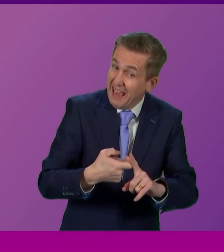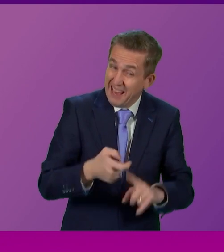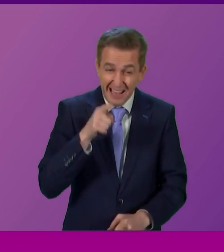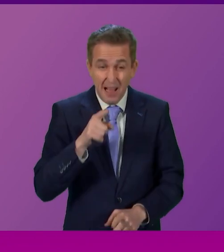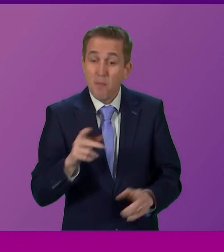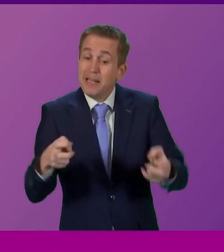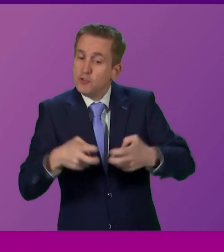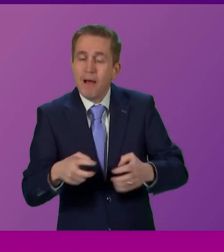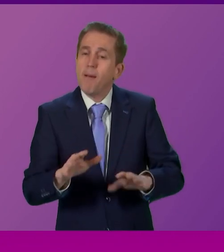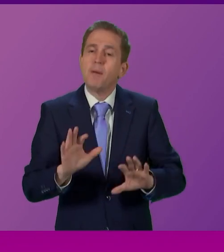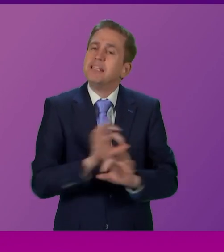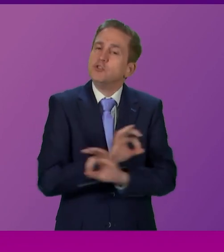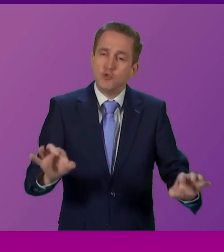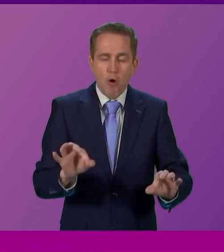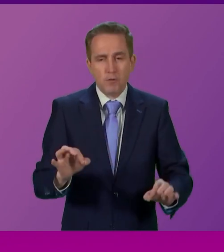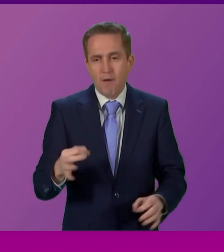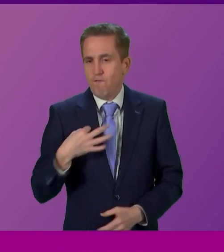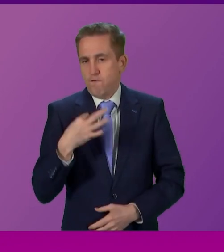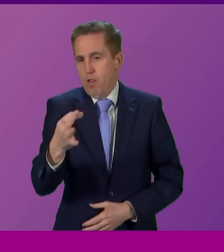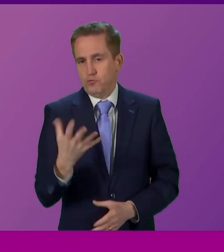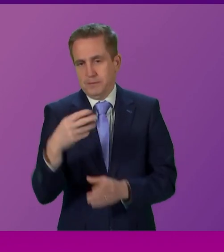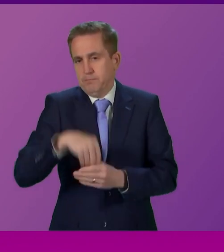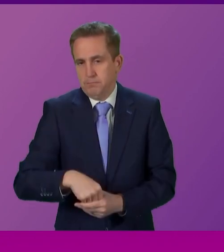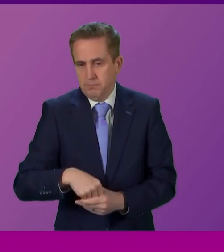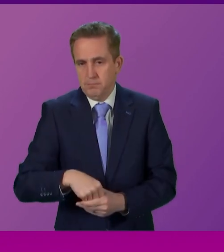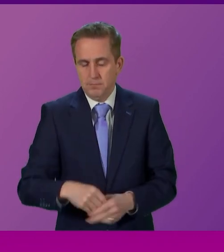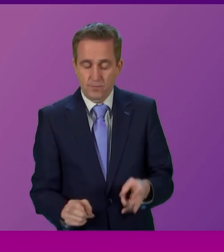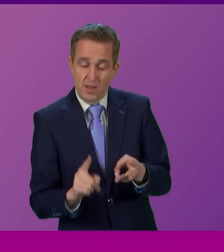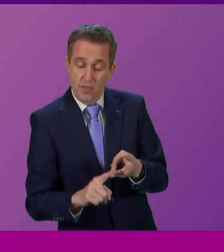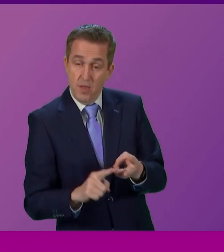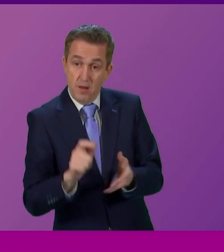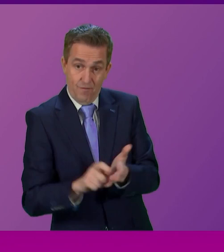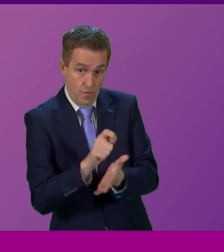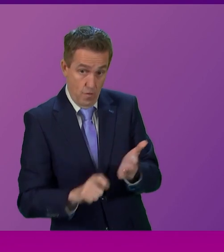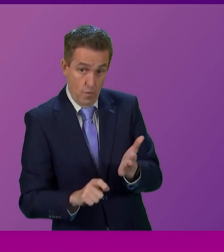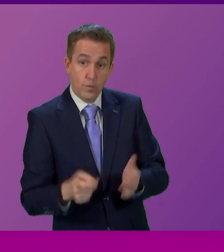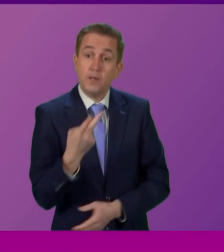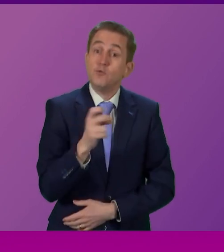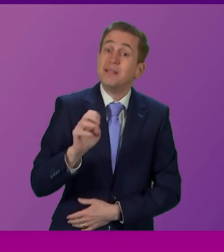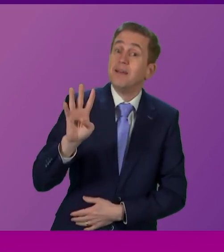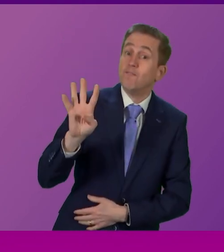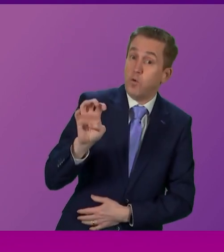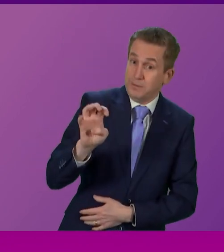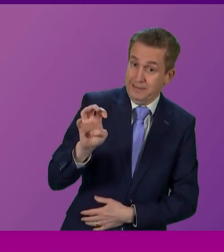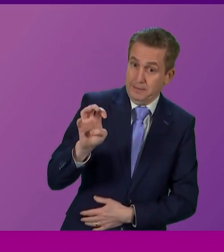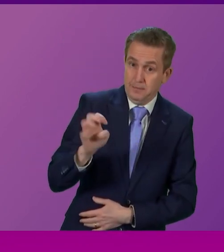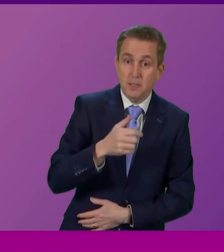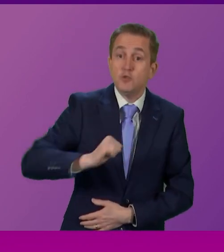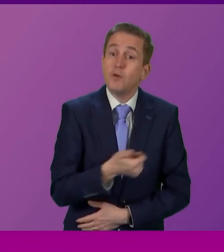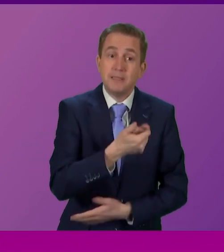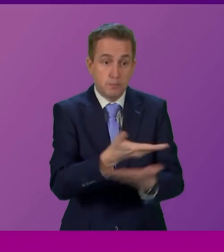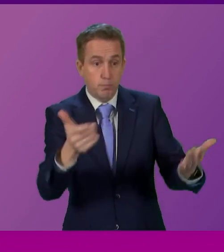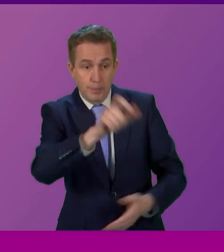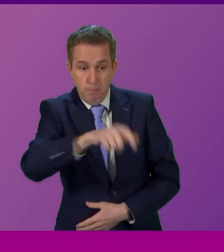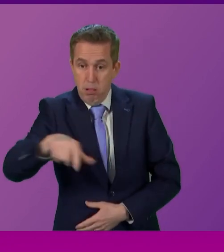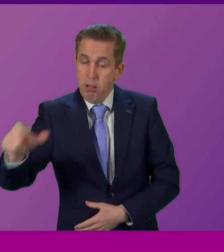claim? Which brings me to the third vote I would like to discuss. In 2014, people in Scotland were offered the choice of